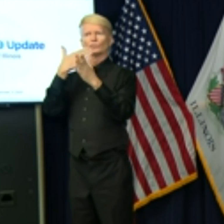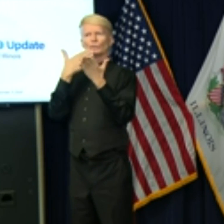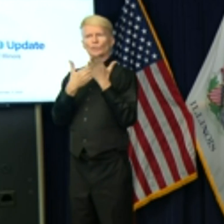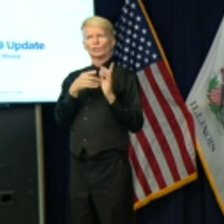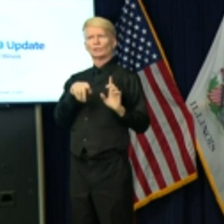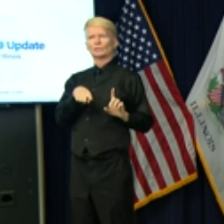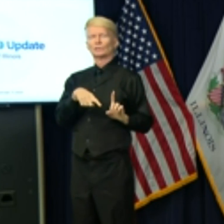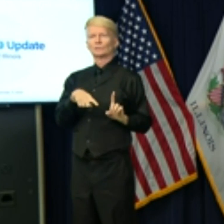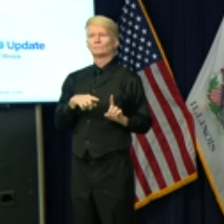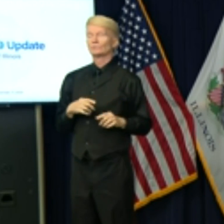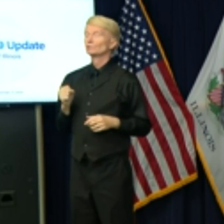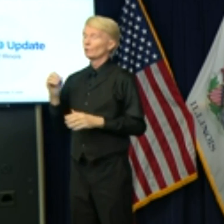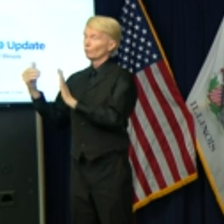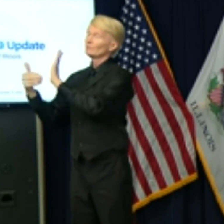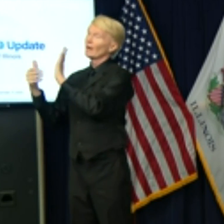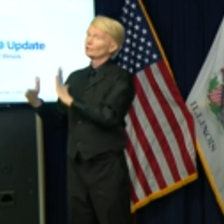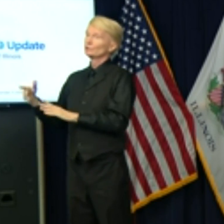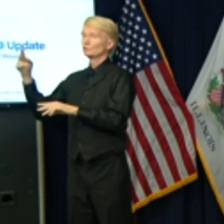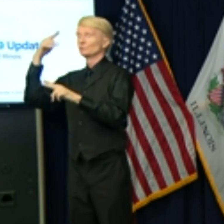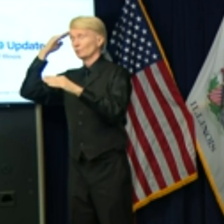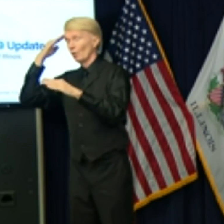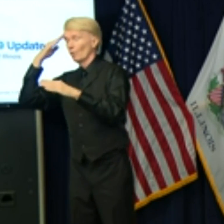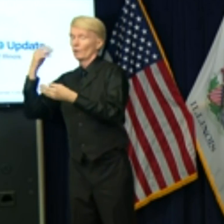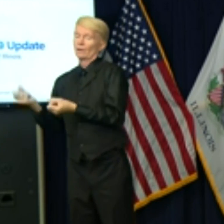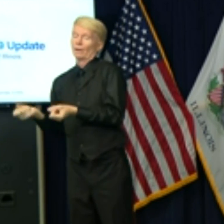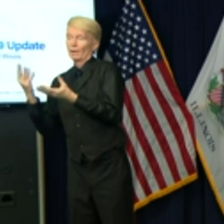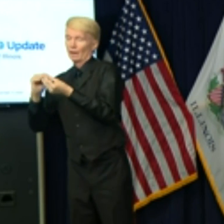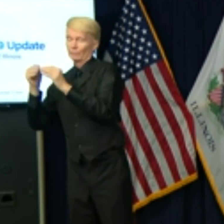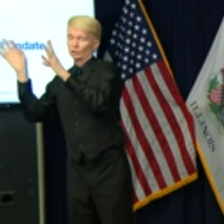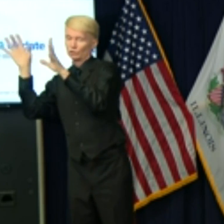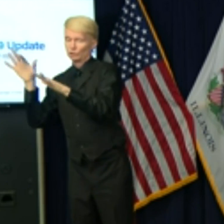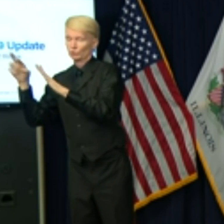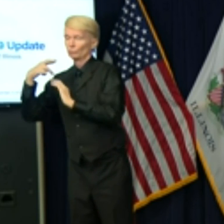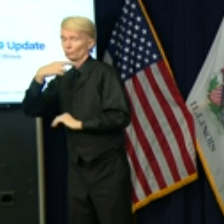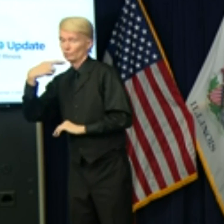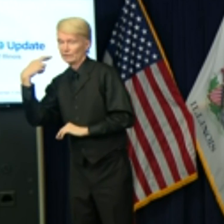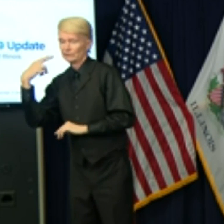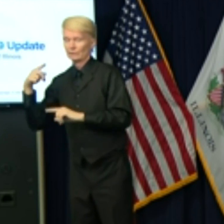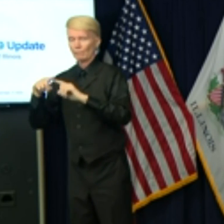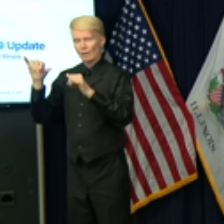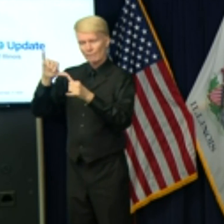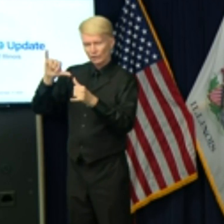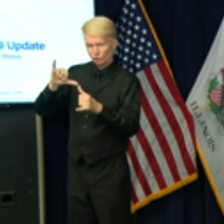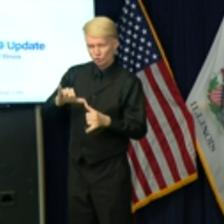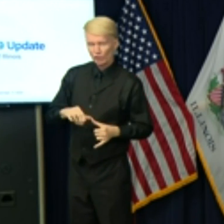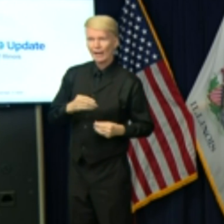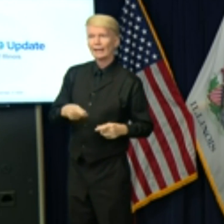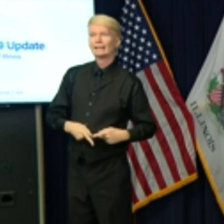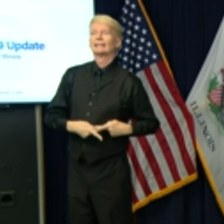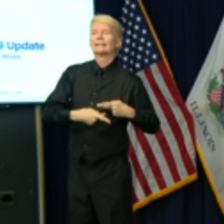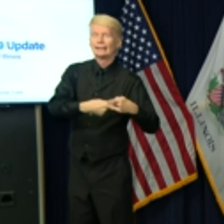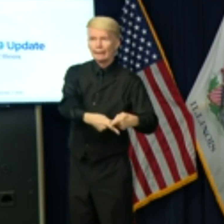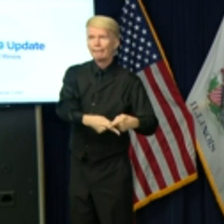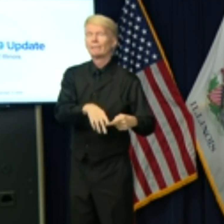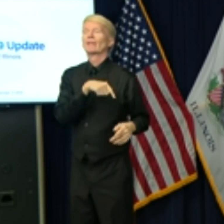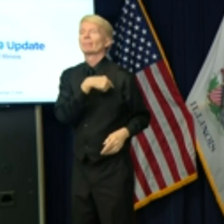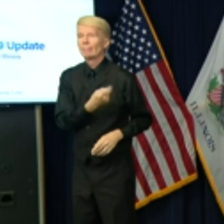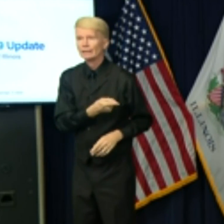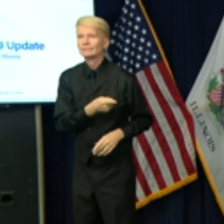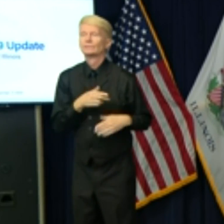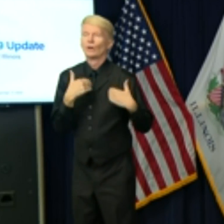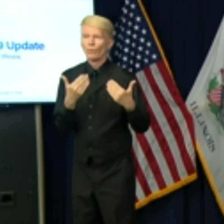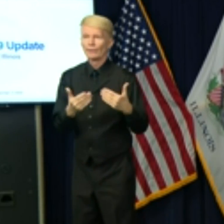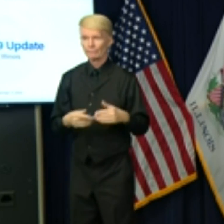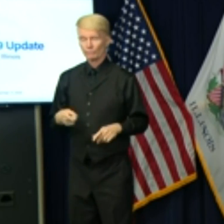risk and then take action based upon how we can limit risk but still keep things going. If pausing casinos will be